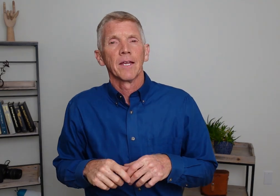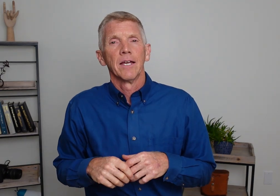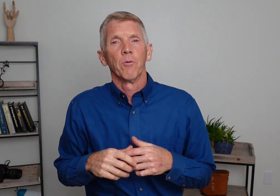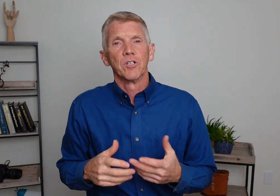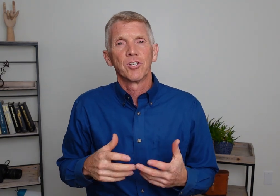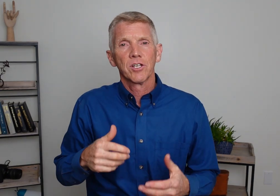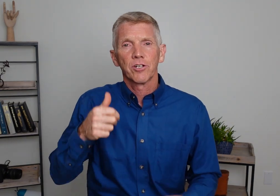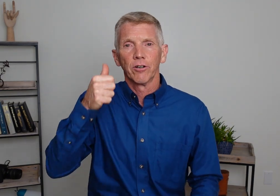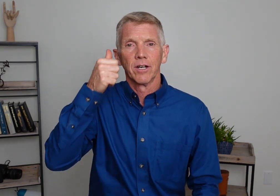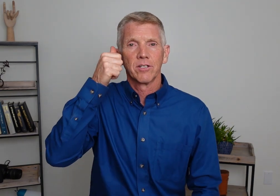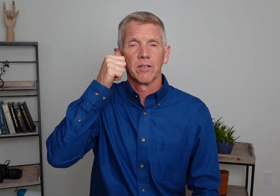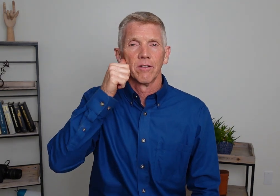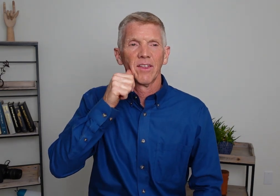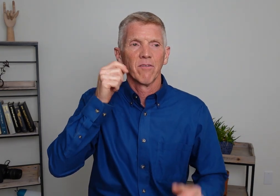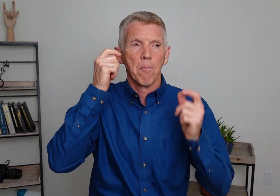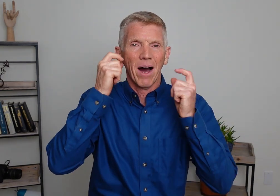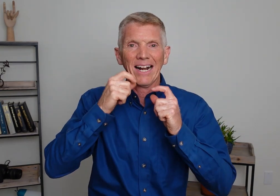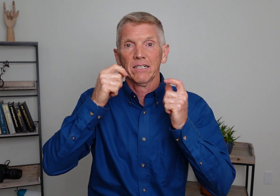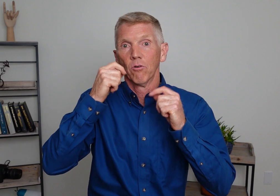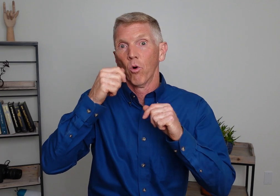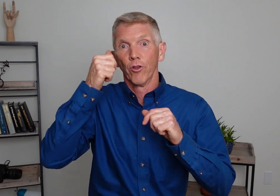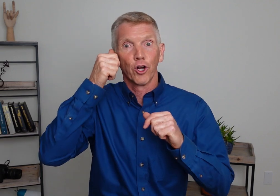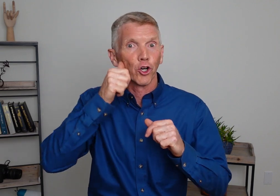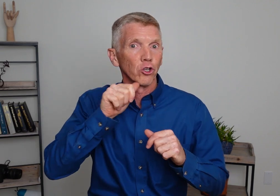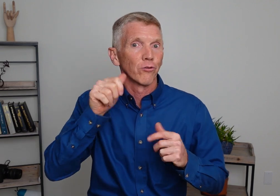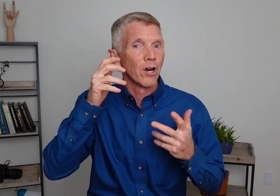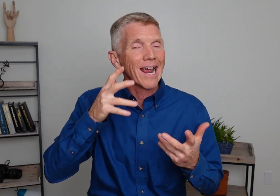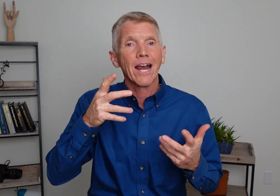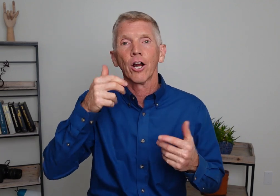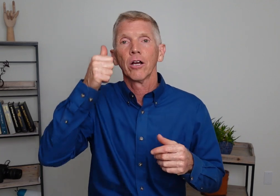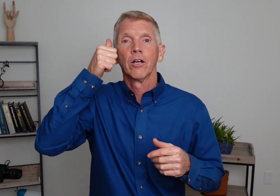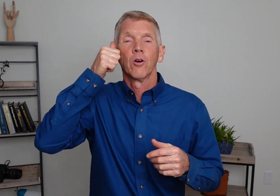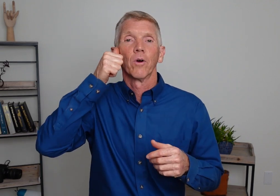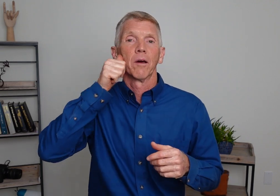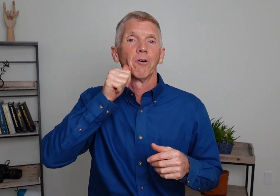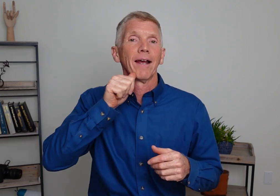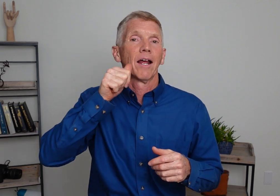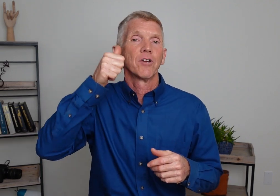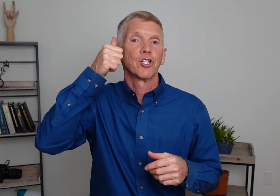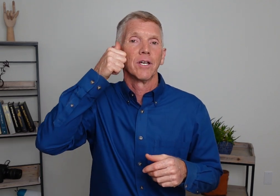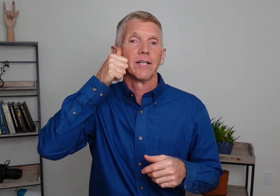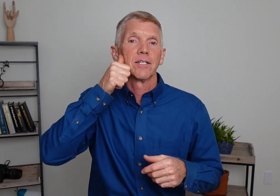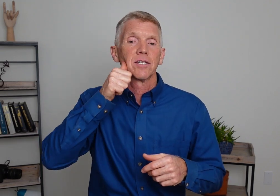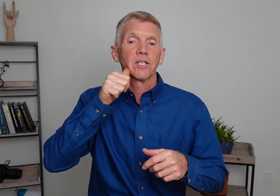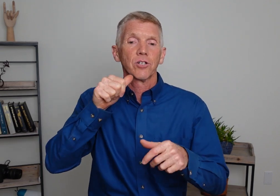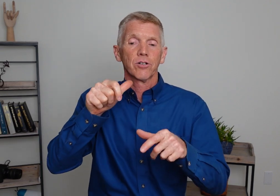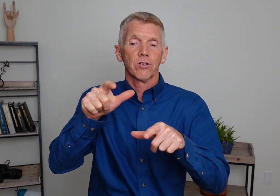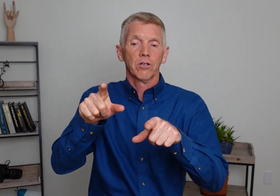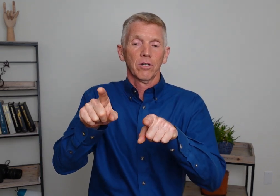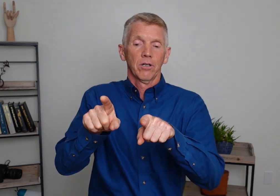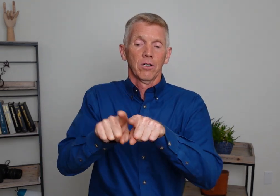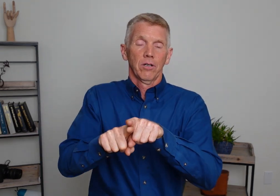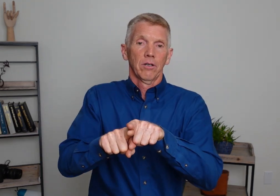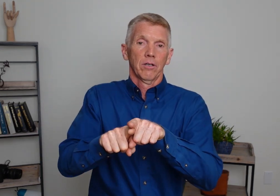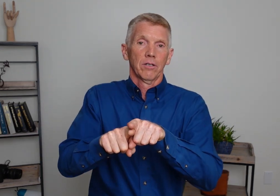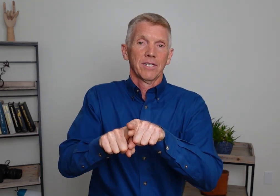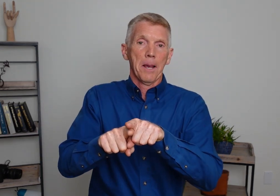With sister it's think of a bonnet or the curl over here. We're coming right down the chin. Sister. Same.